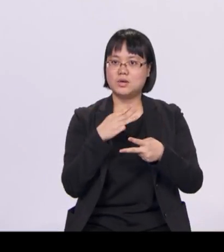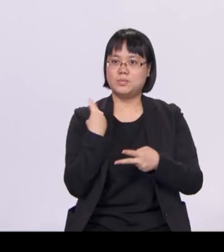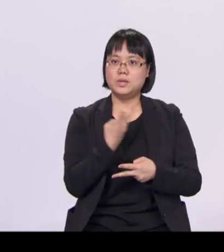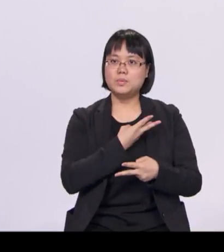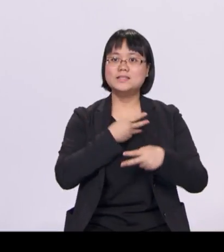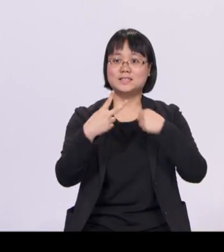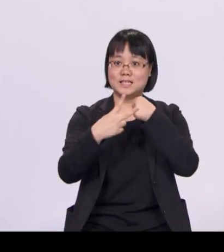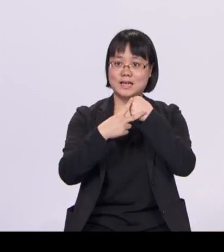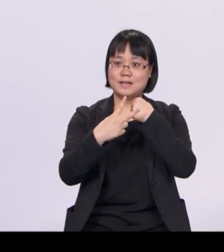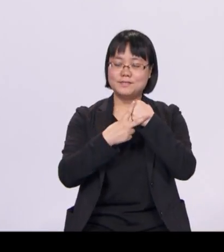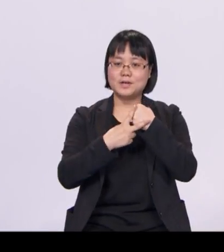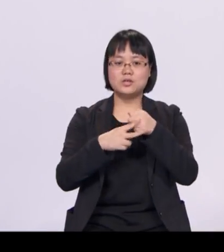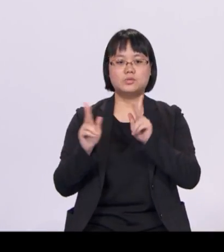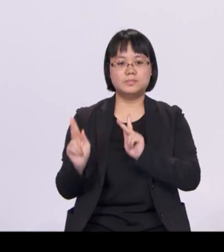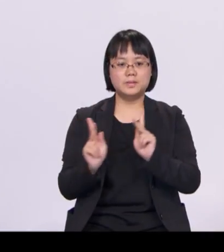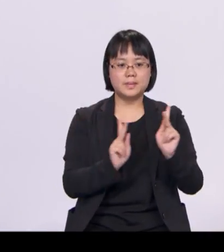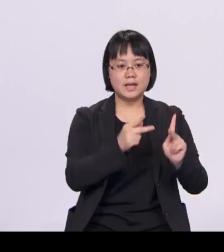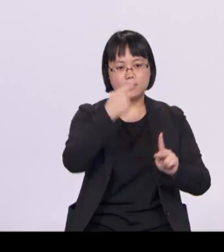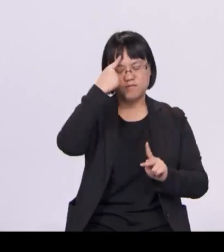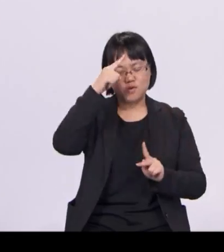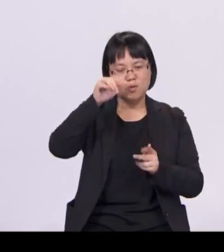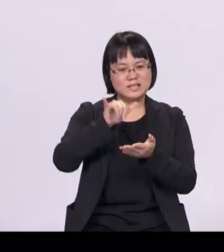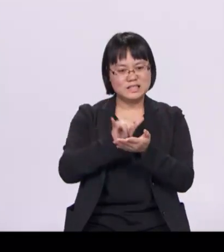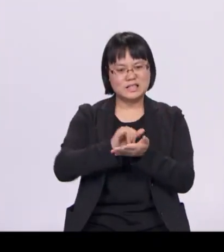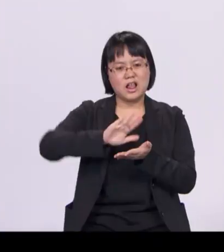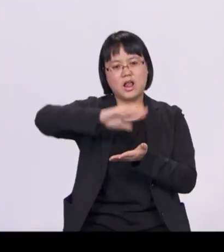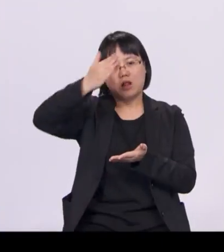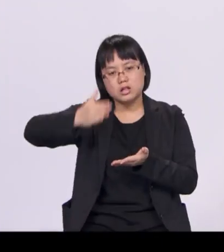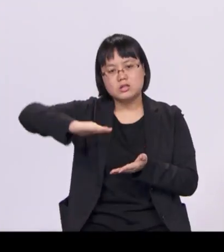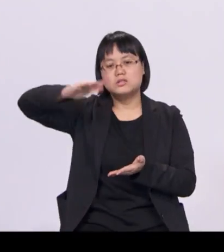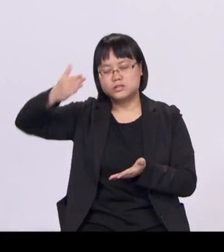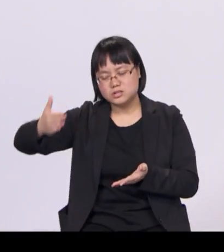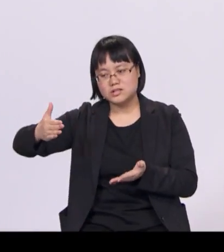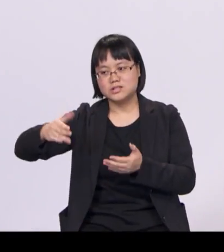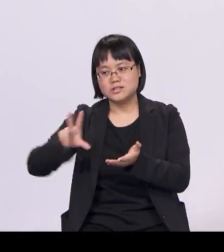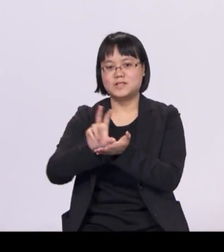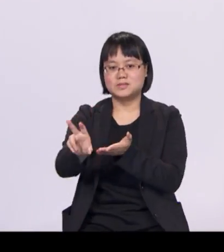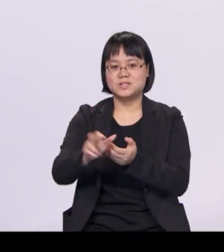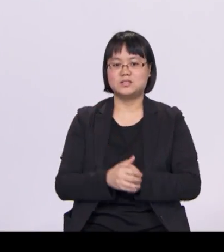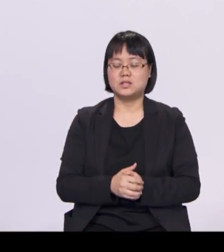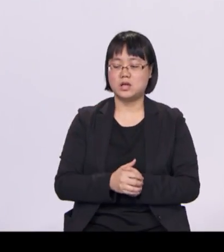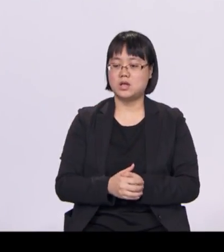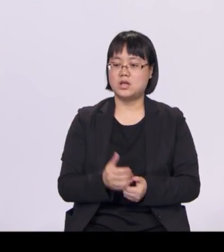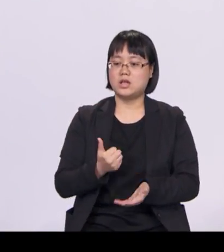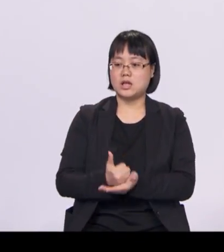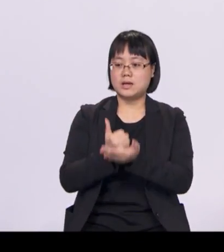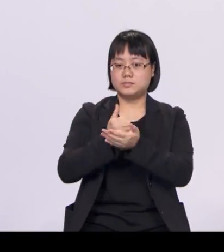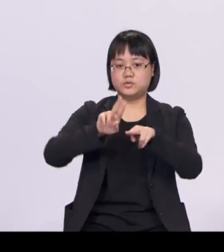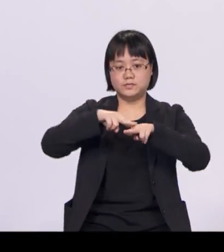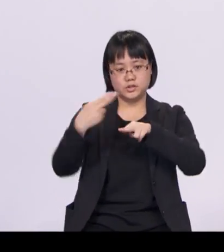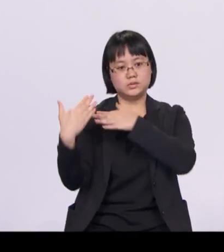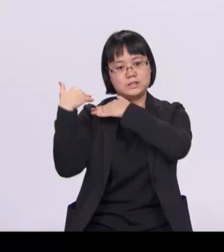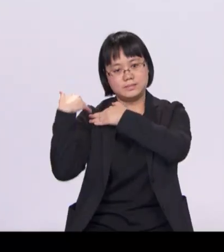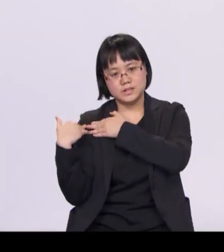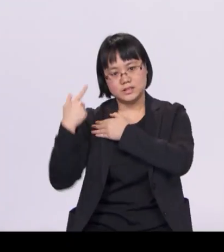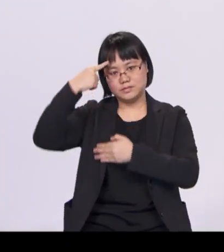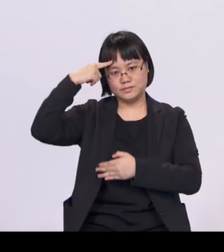in preparation for these lumpy investments. This will help reduce the burden in future years. In